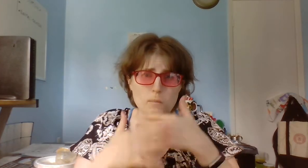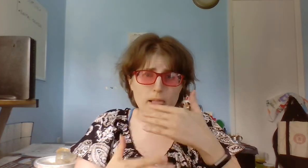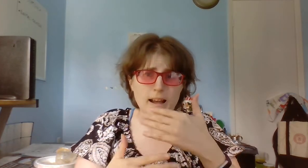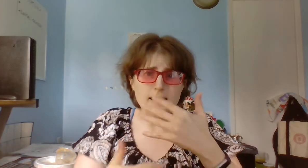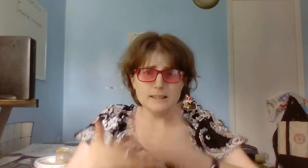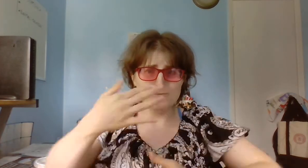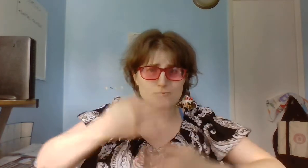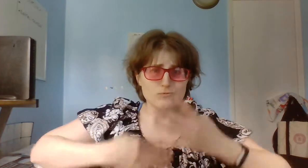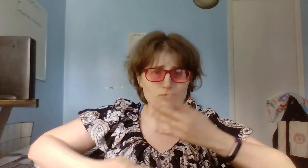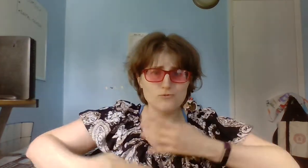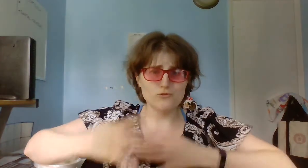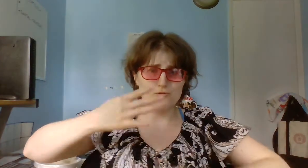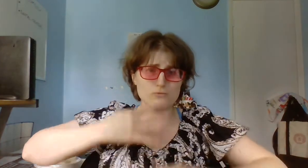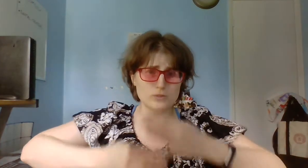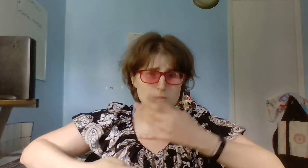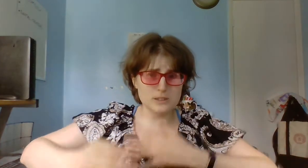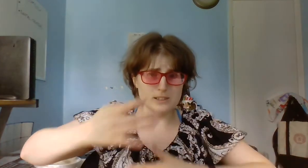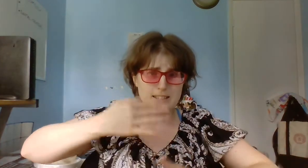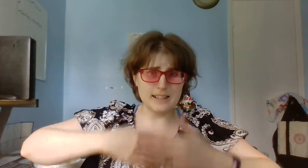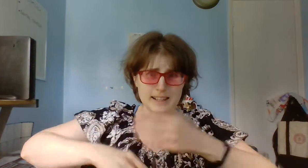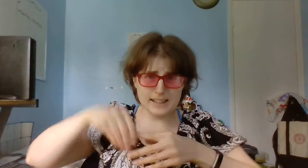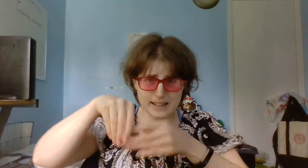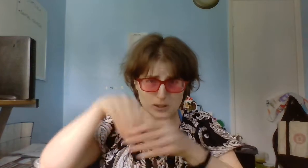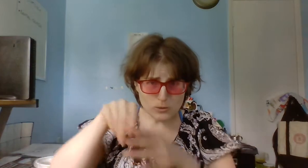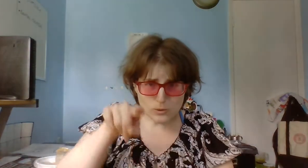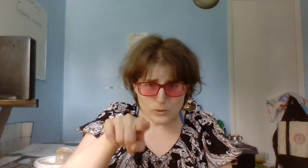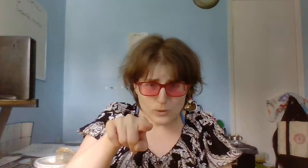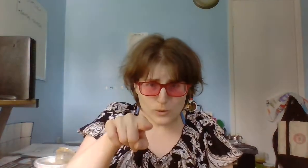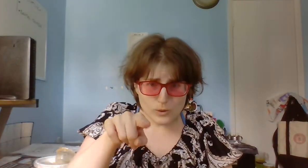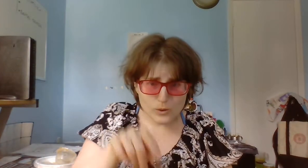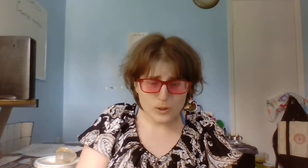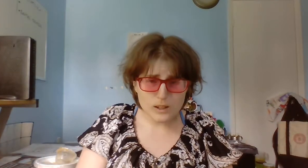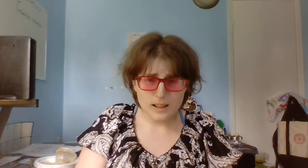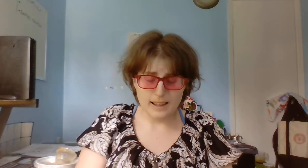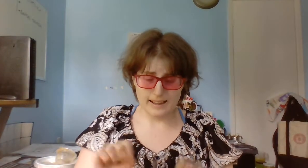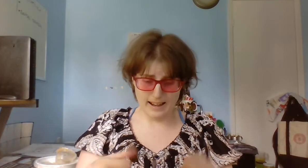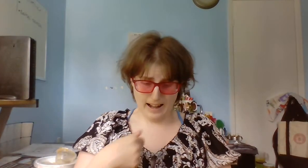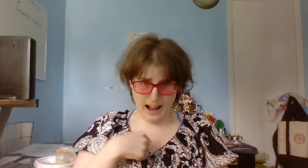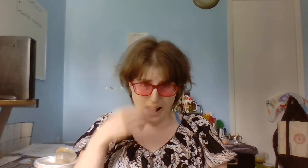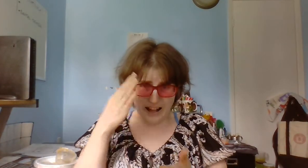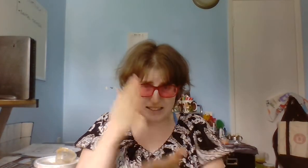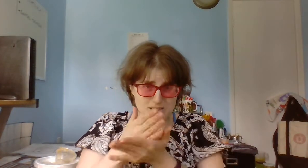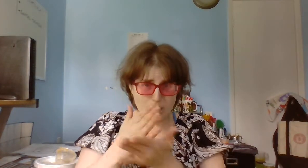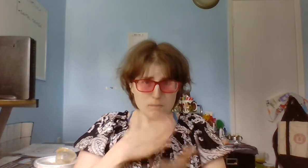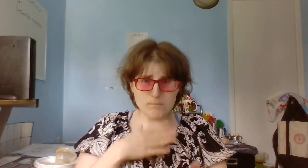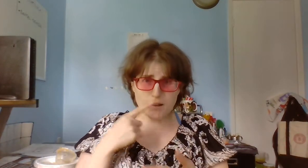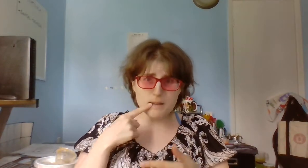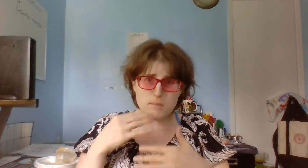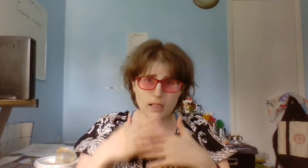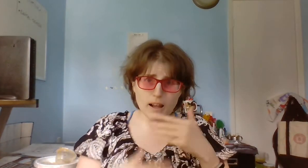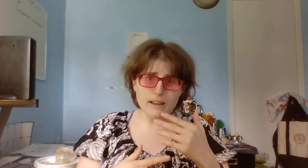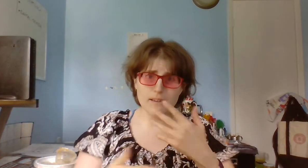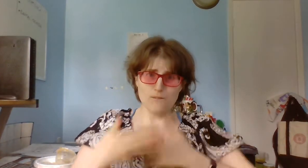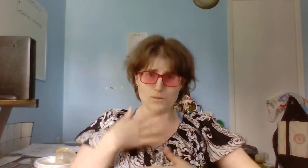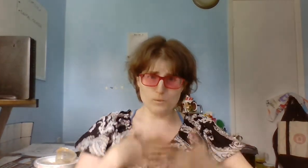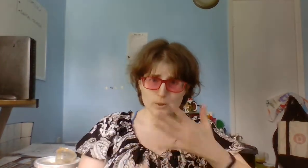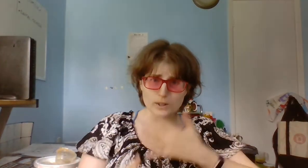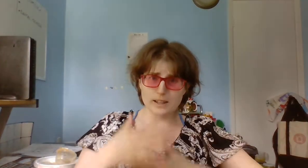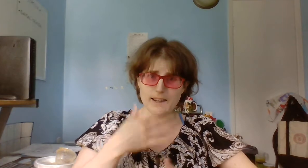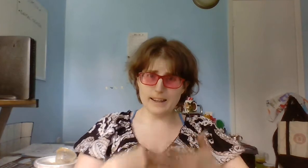blood from circulating in you? Can I stop my blood from circulating,